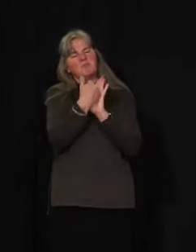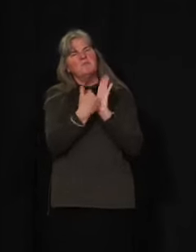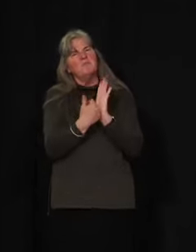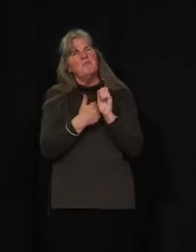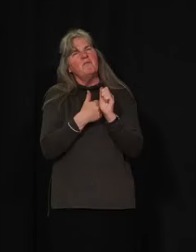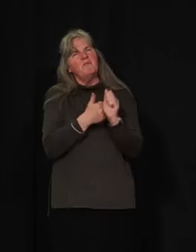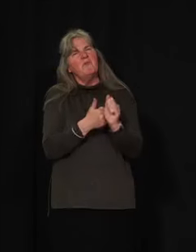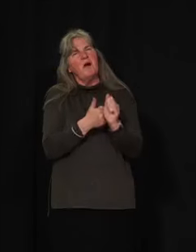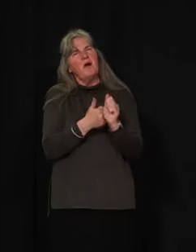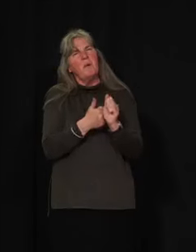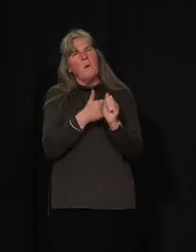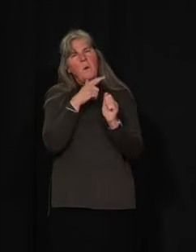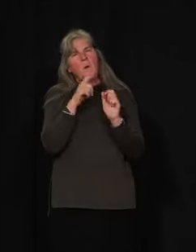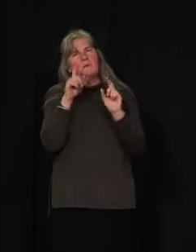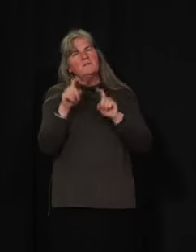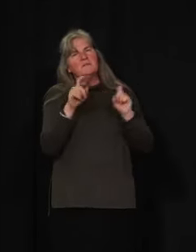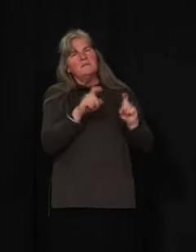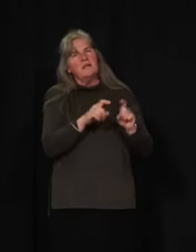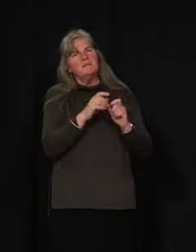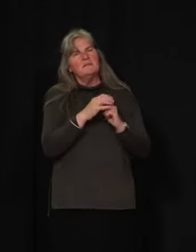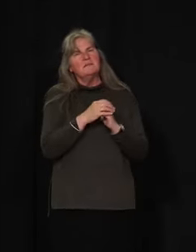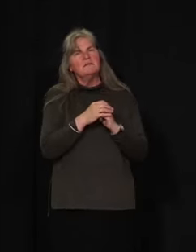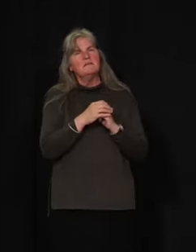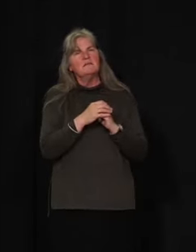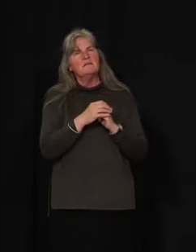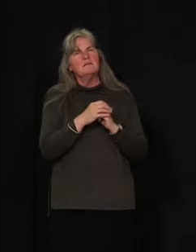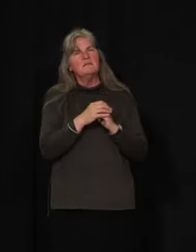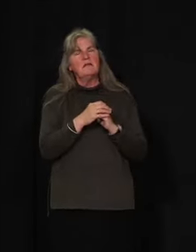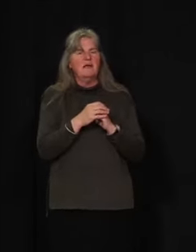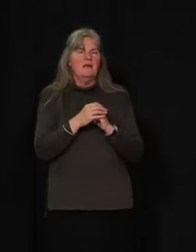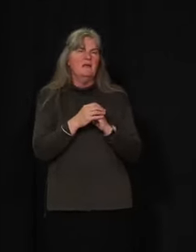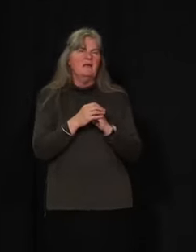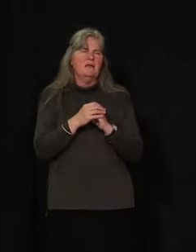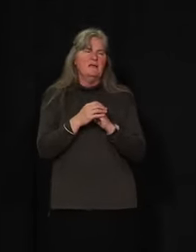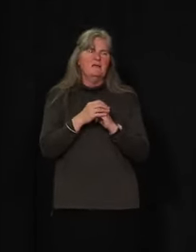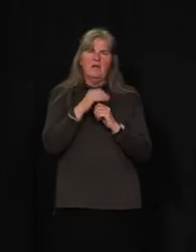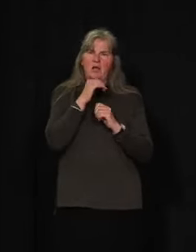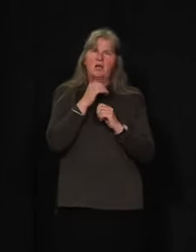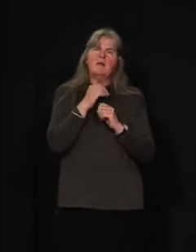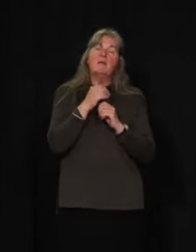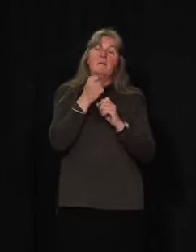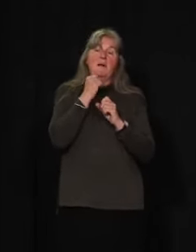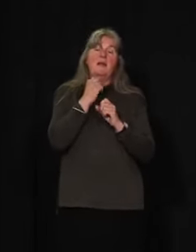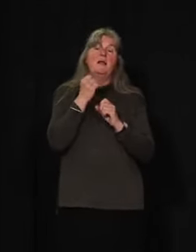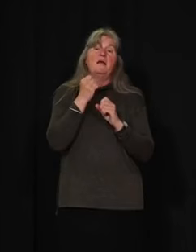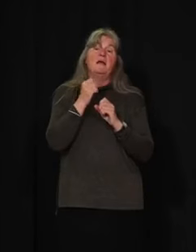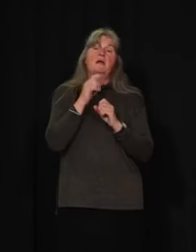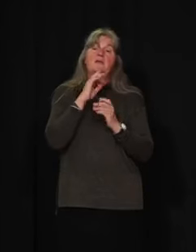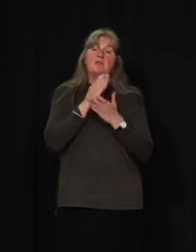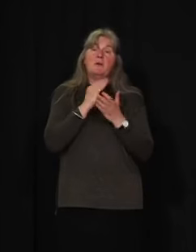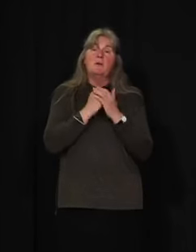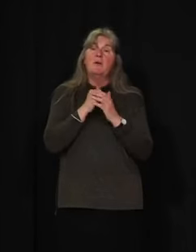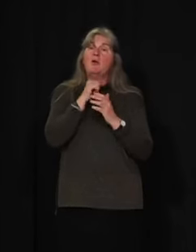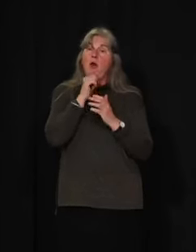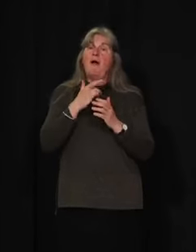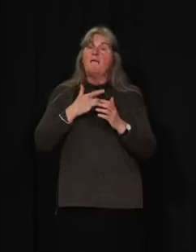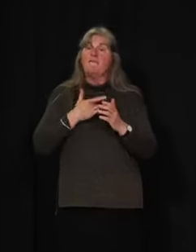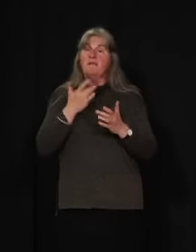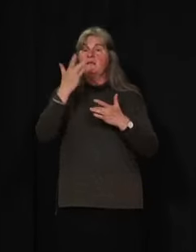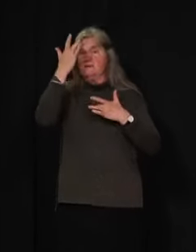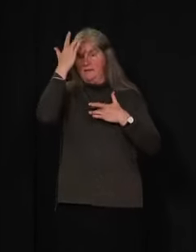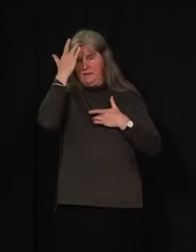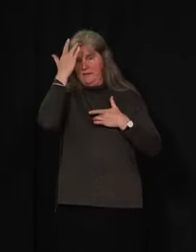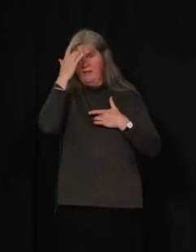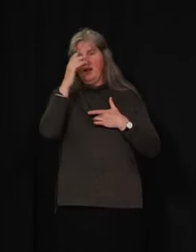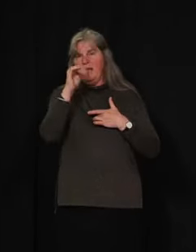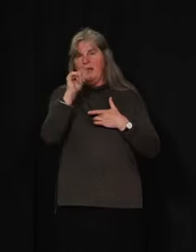such as asymptomatic as part of contact tracing in certain cases or in